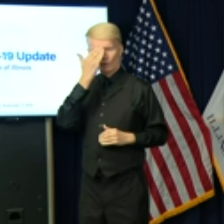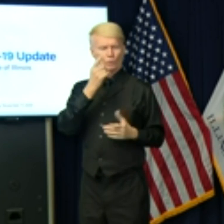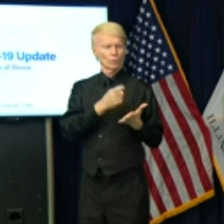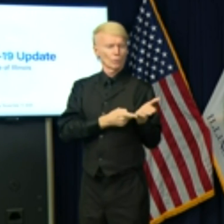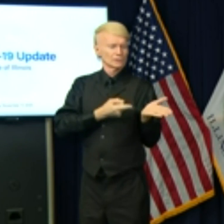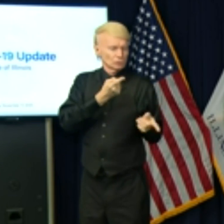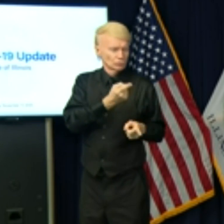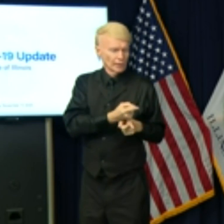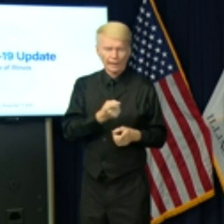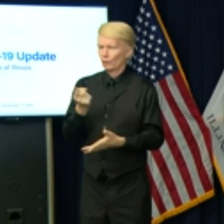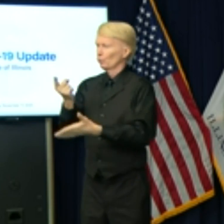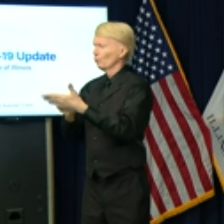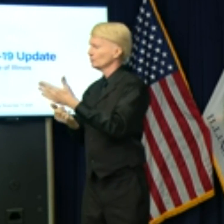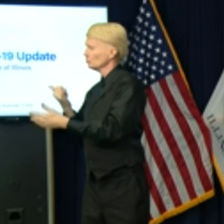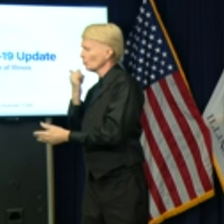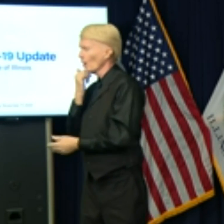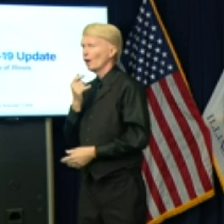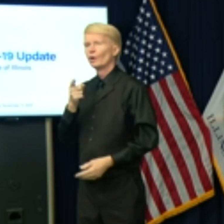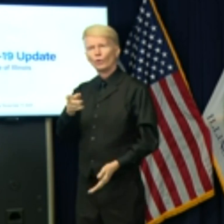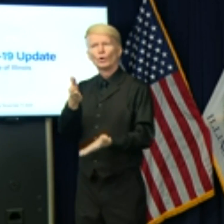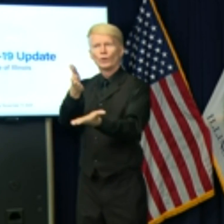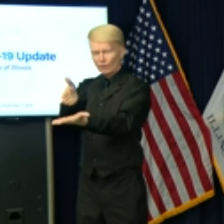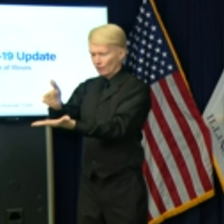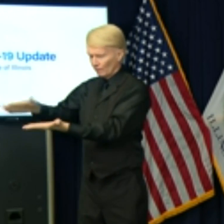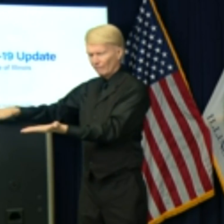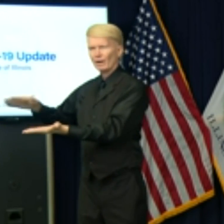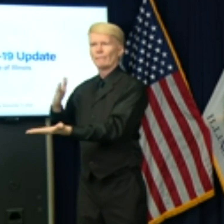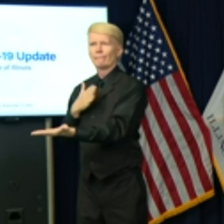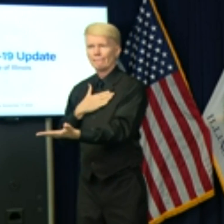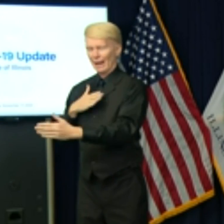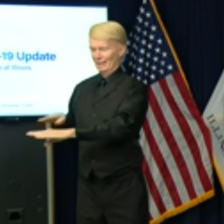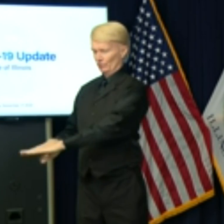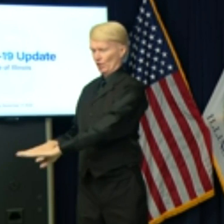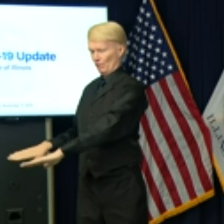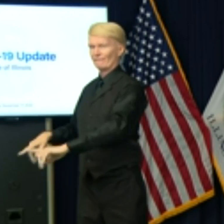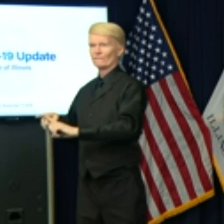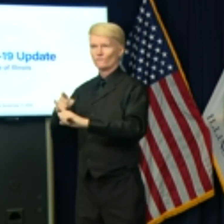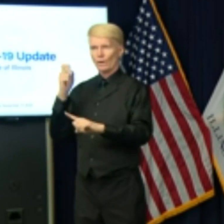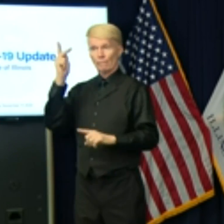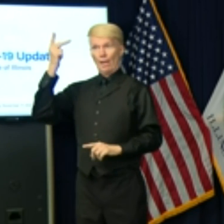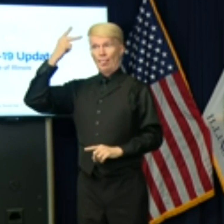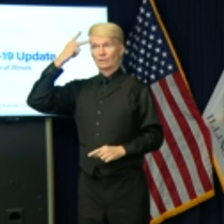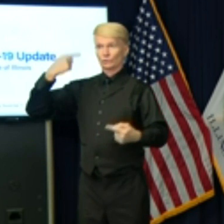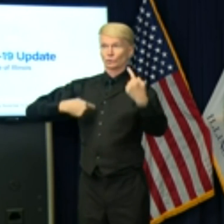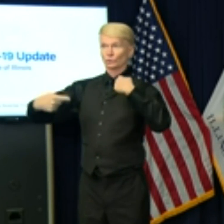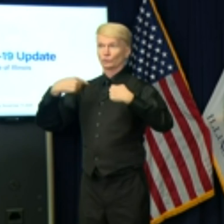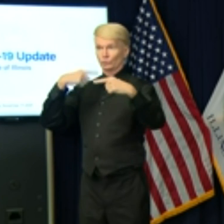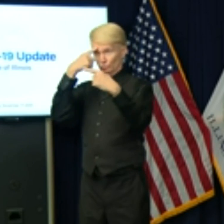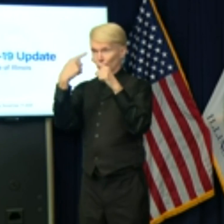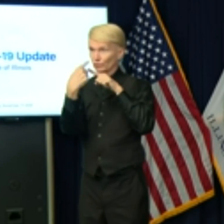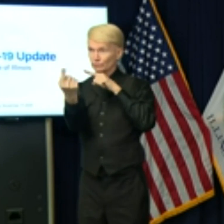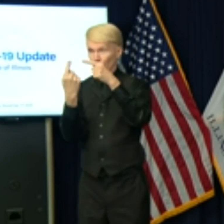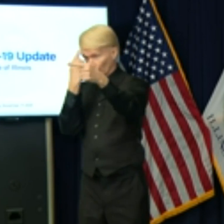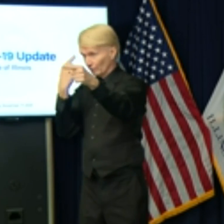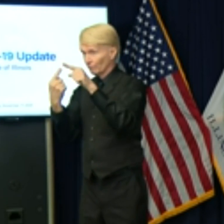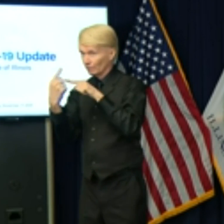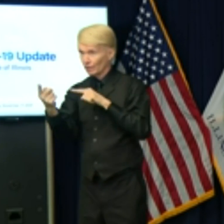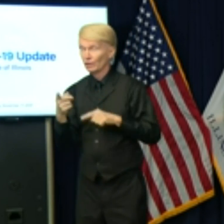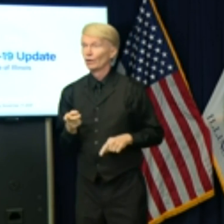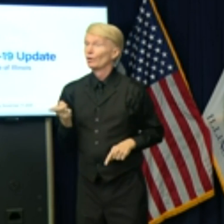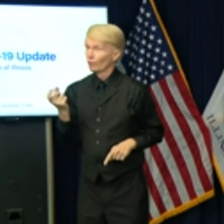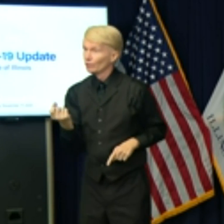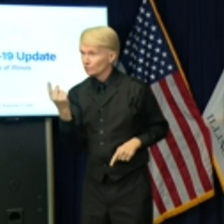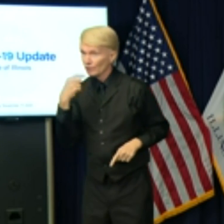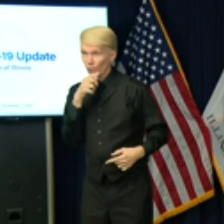to keep my child out of political disagreements. And to understand that I'm going to fight like hell